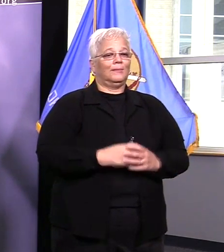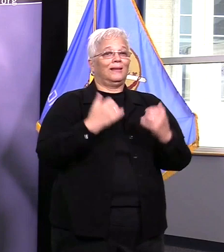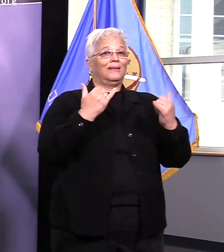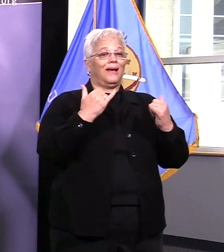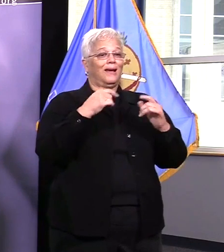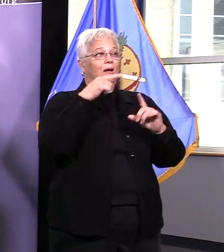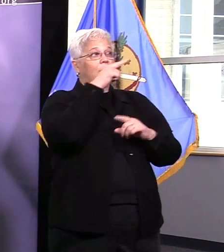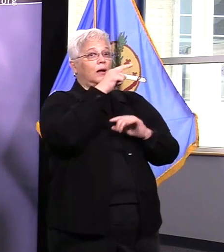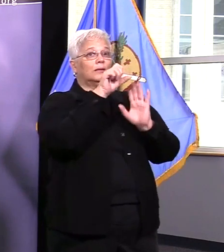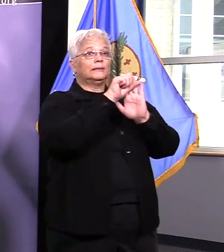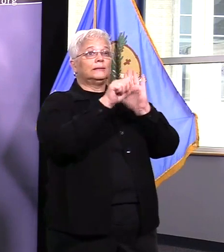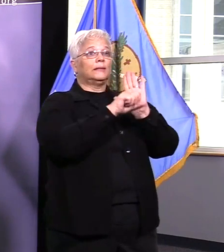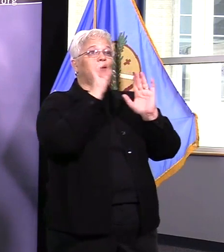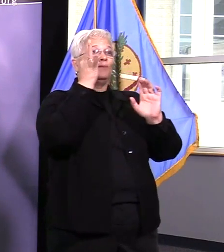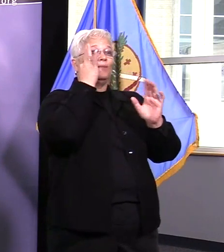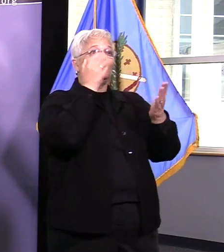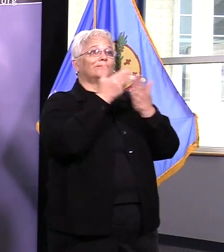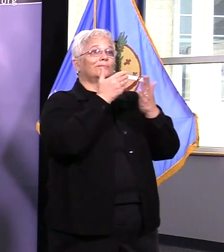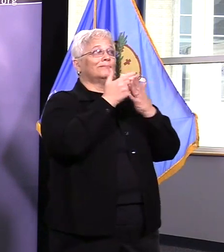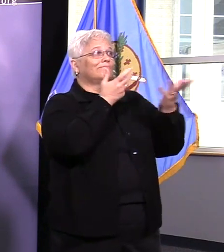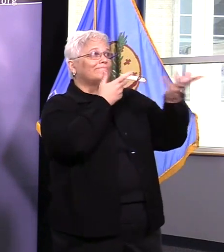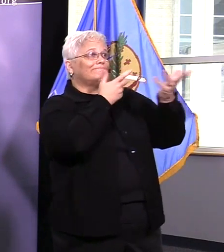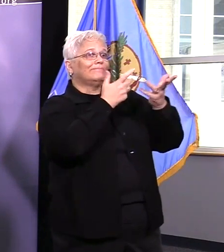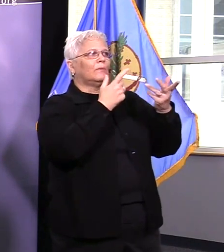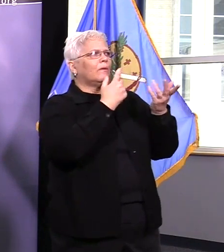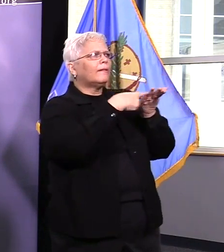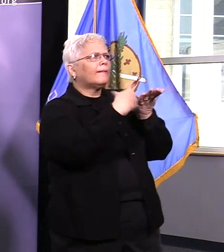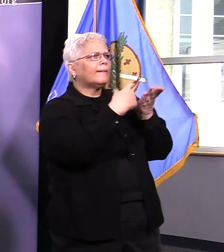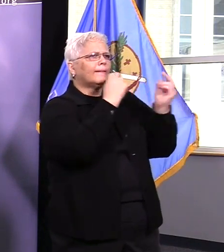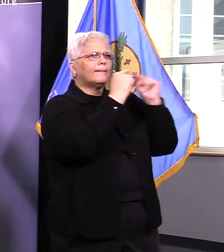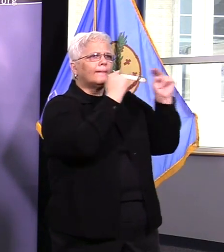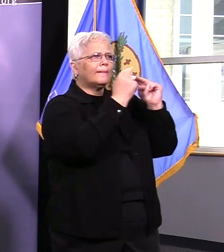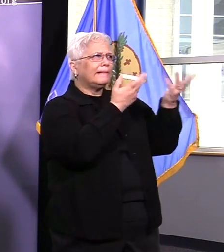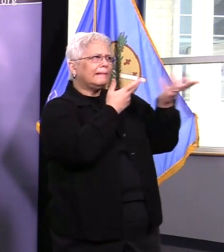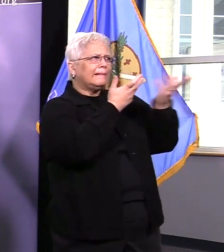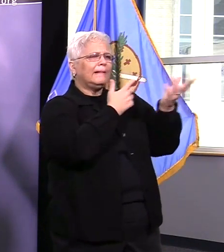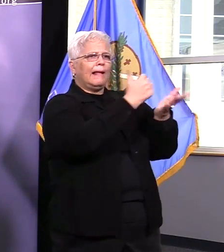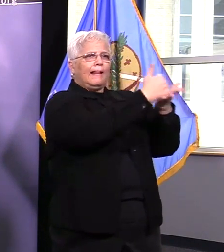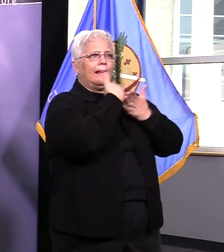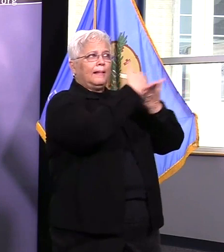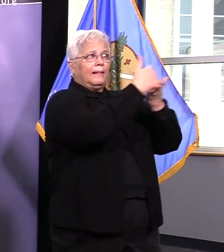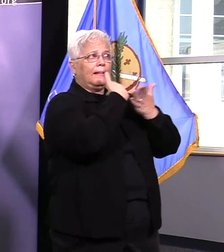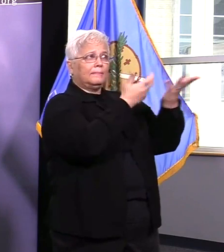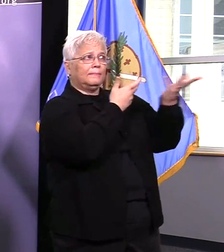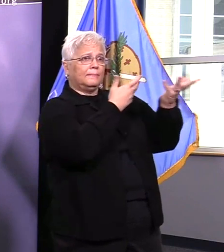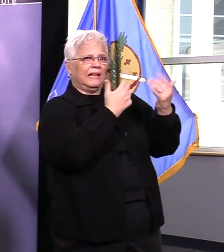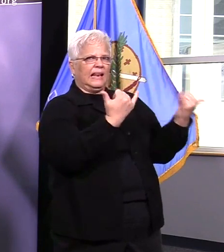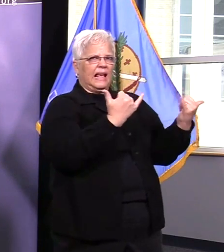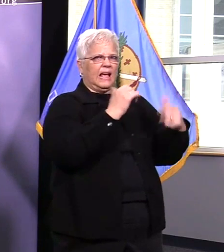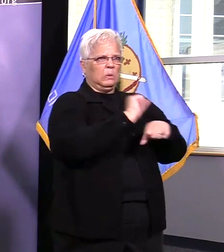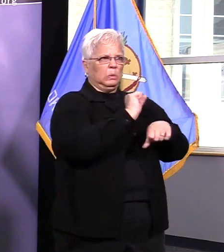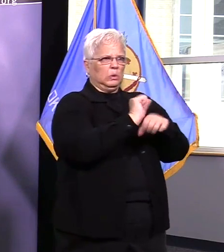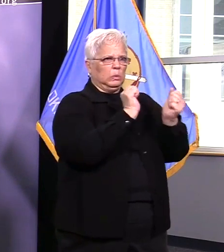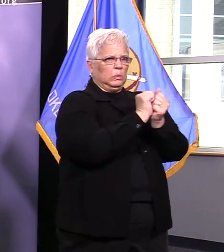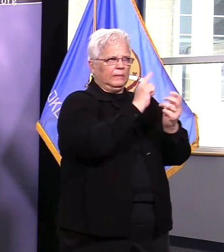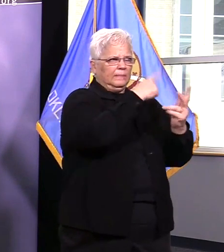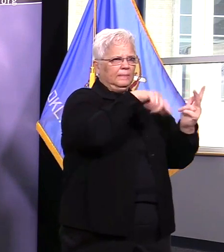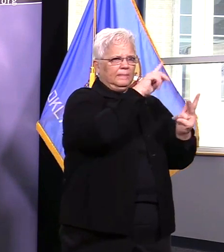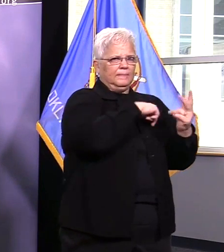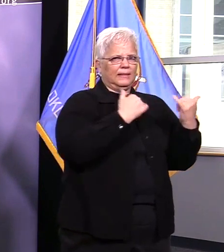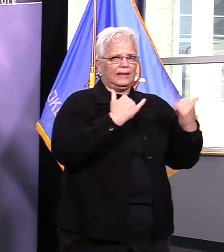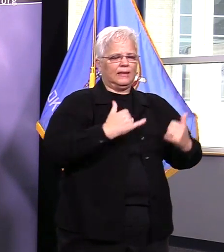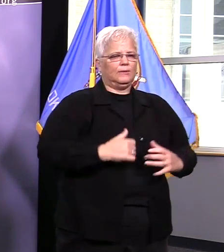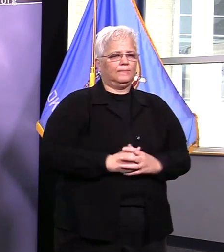to this pandemic event at the request of the governor's office team and the tulsa health department have been working with the united states army corps of